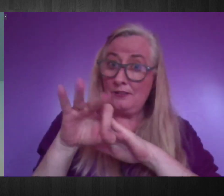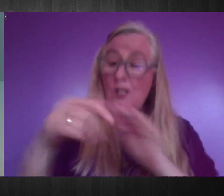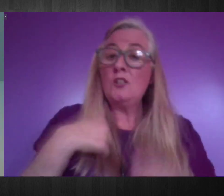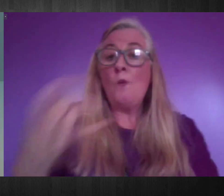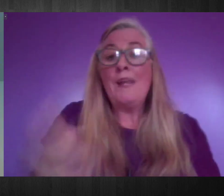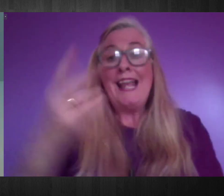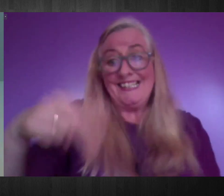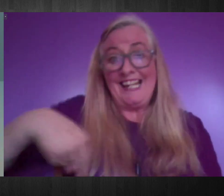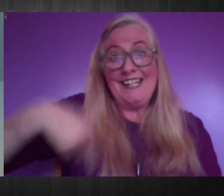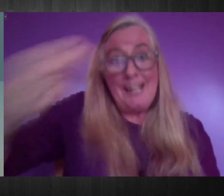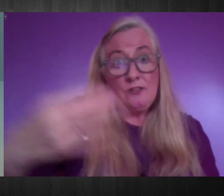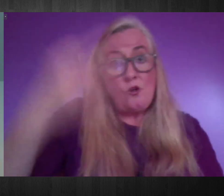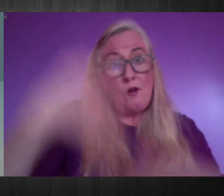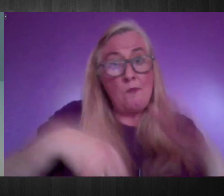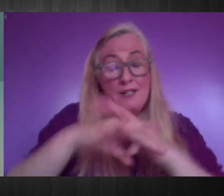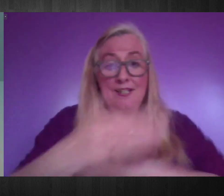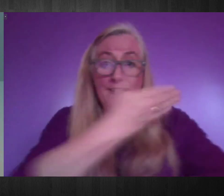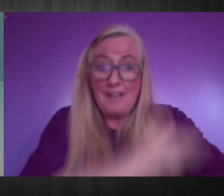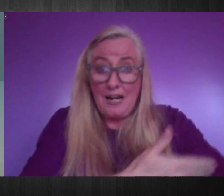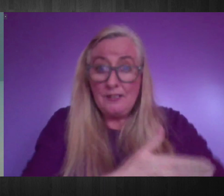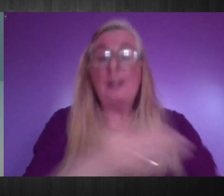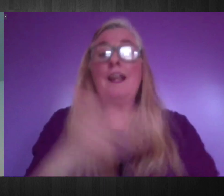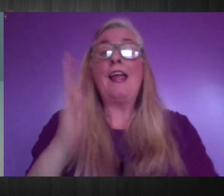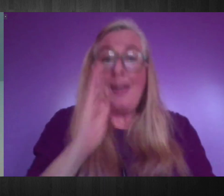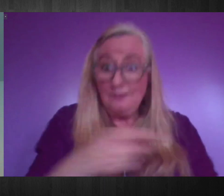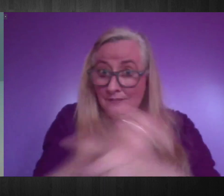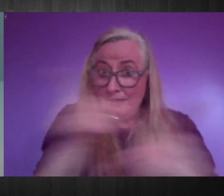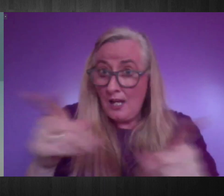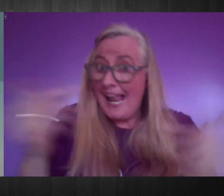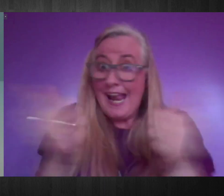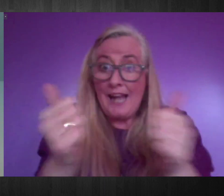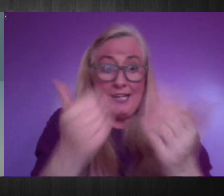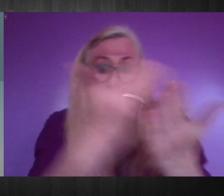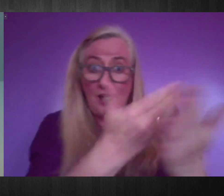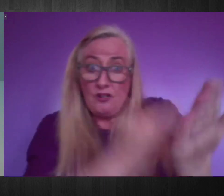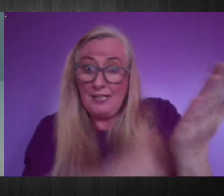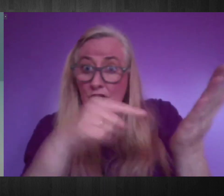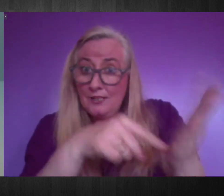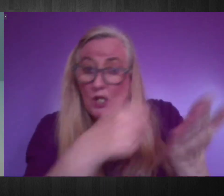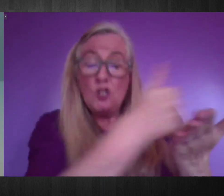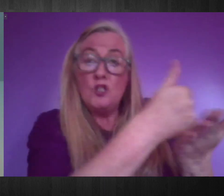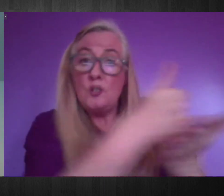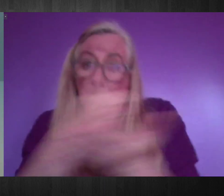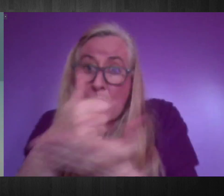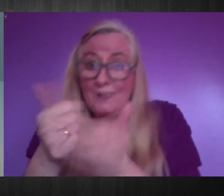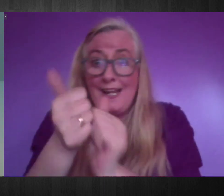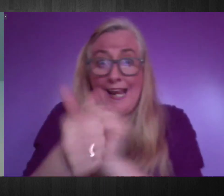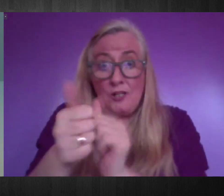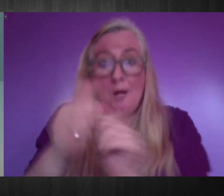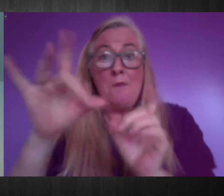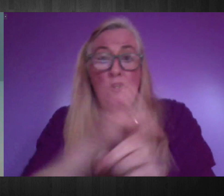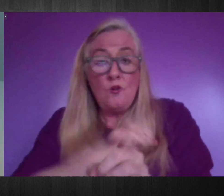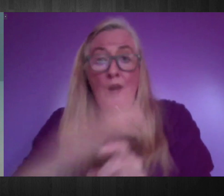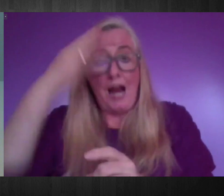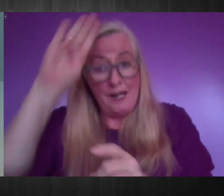prioritise the commencement, reform and enactment as appropriate of legislation which supports actions to bring Ireland into compliance